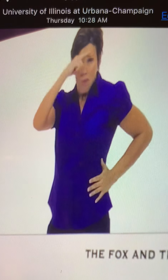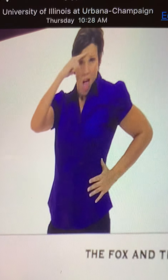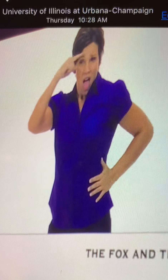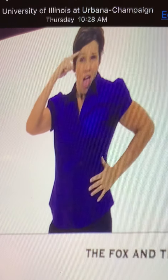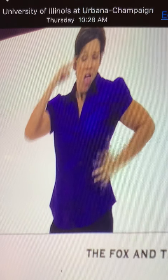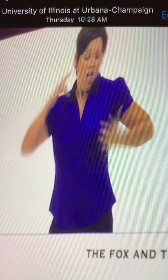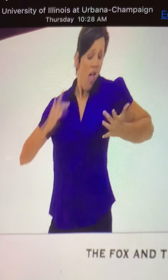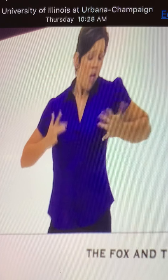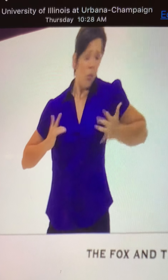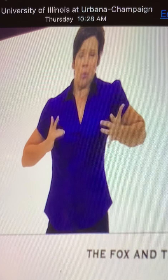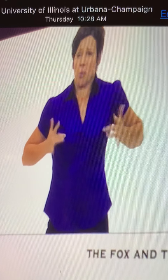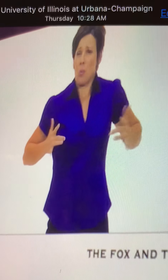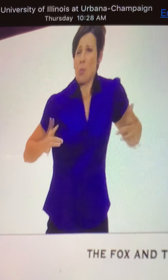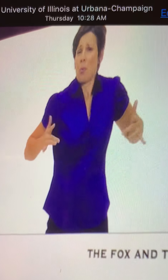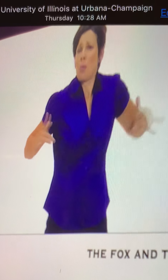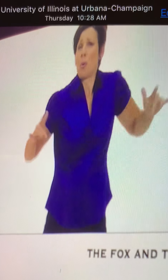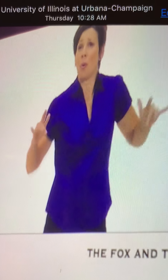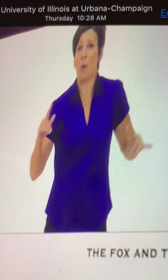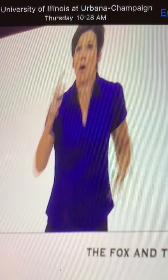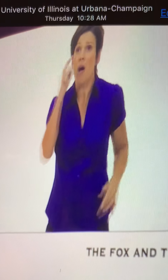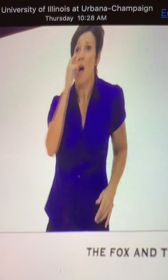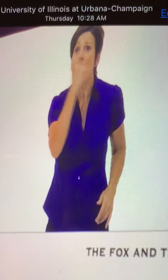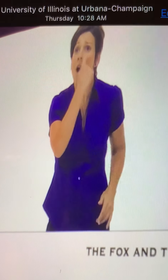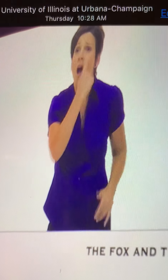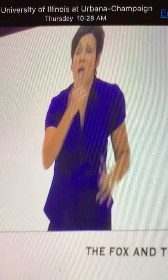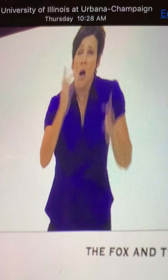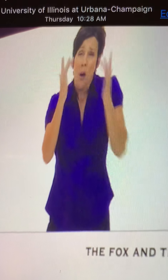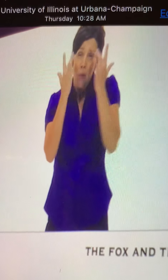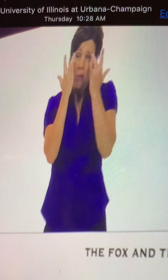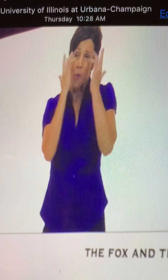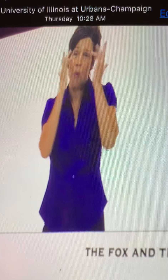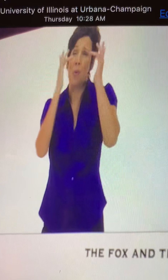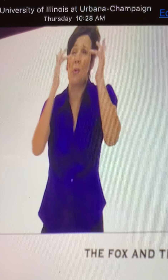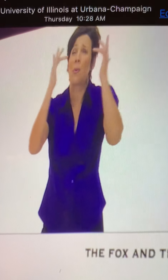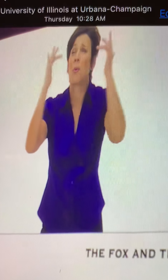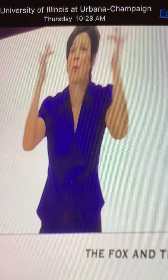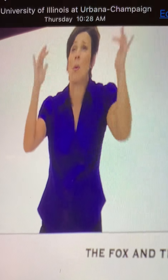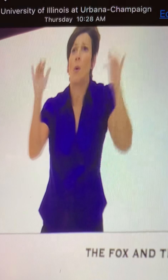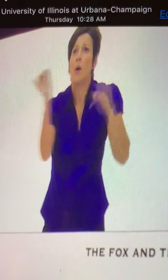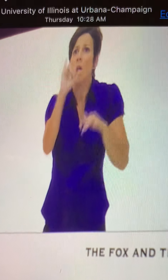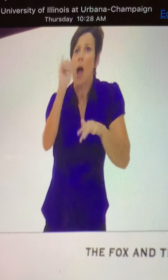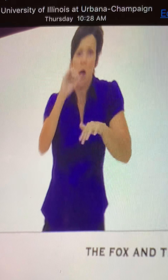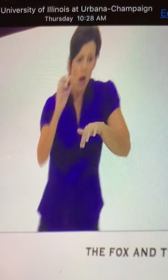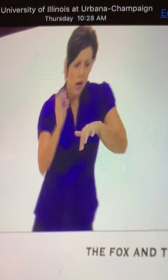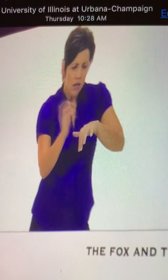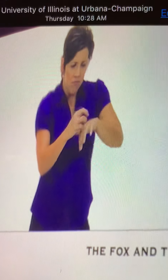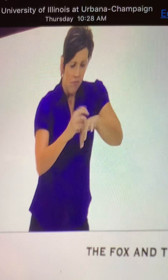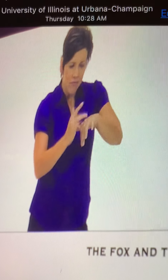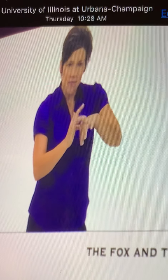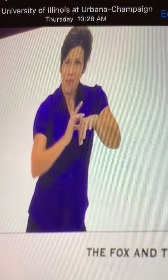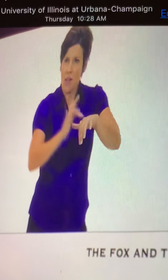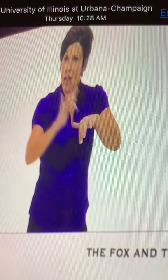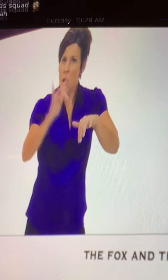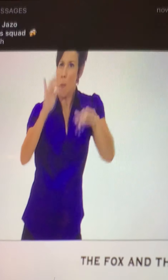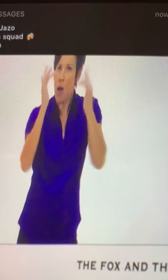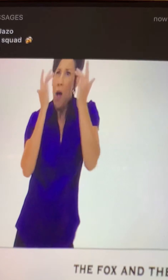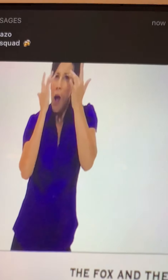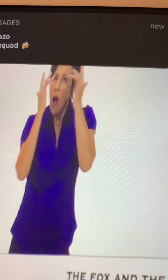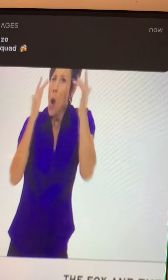The M4A1 easily outguns it, there's no denying that, as do most of the other assault rifles as well. And other SMGs, like the AUG and